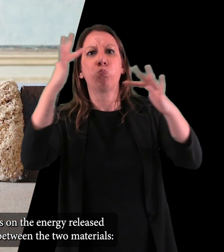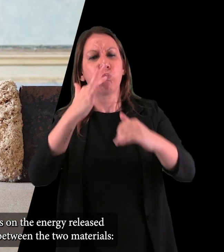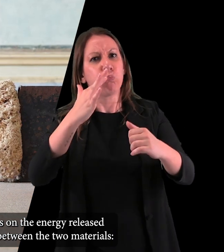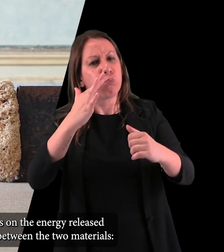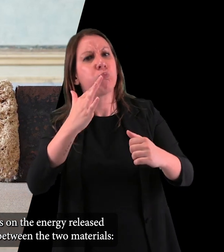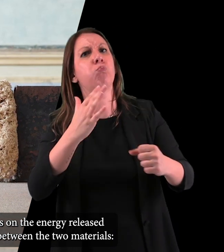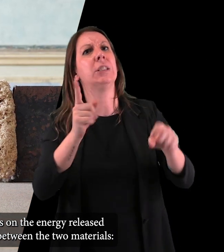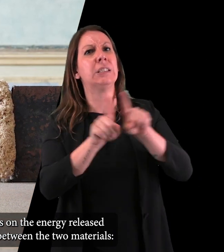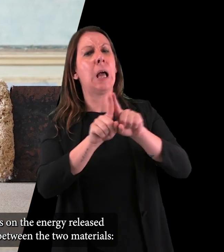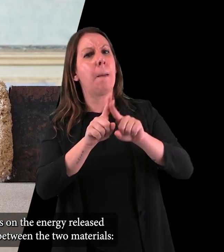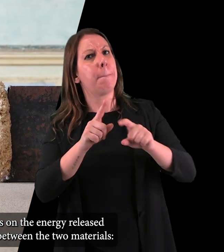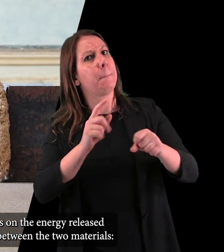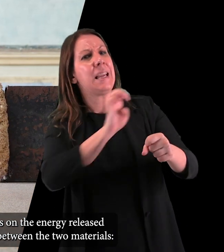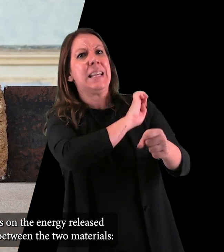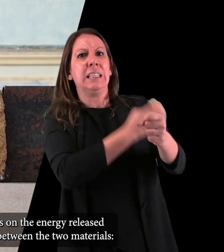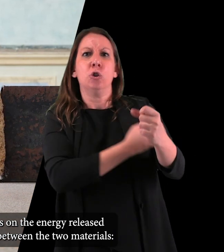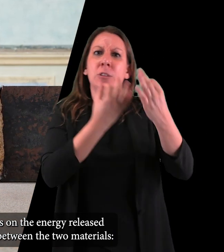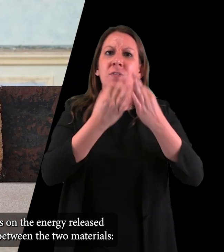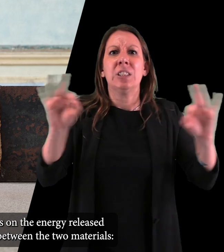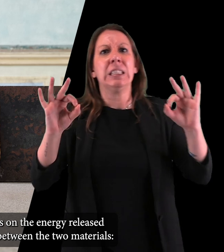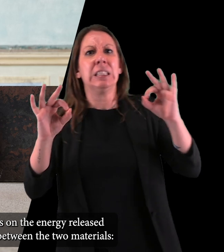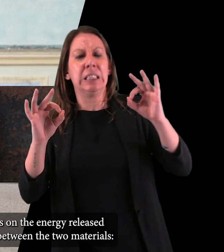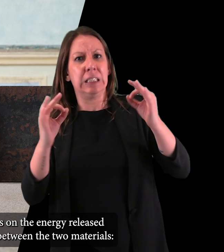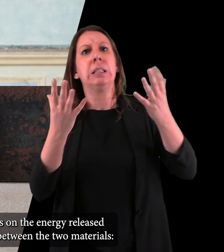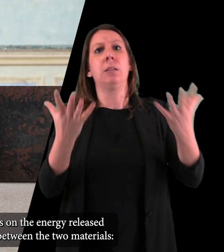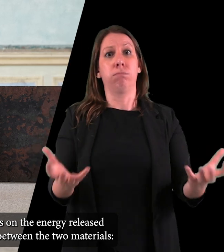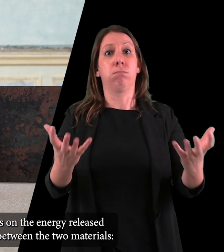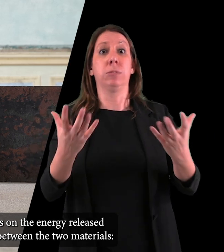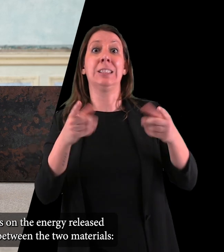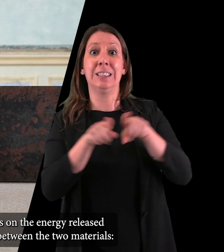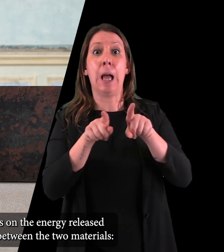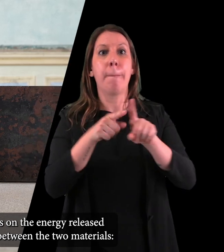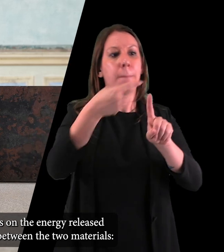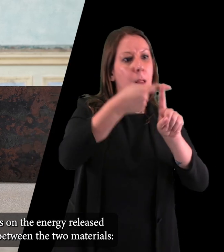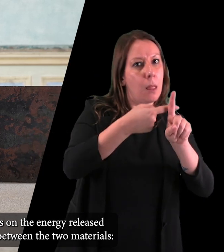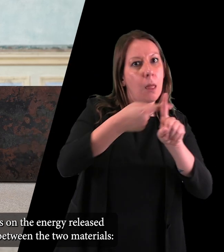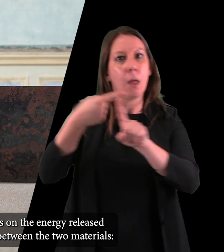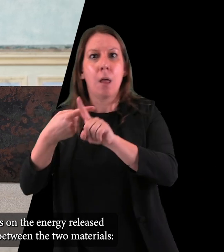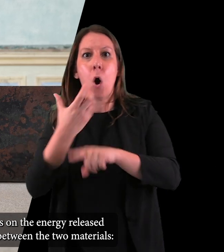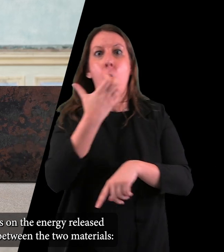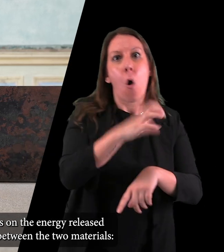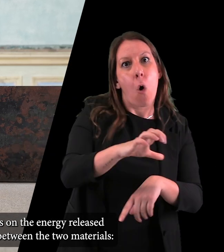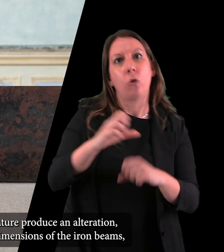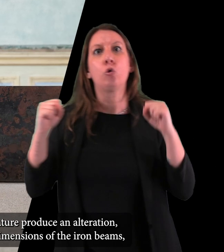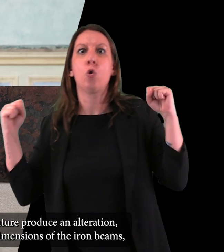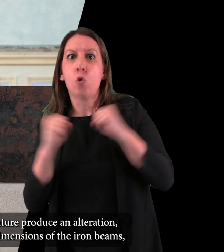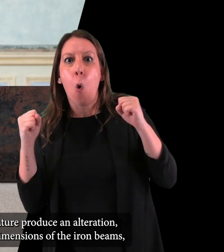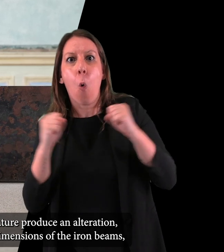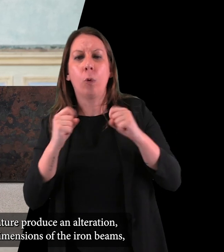The work thrives on the energy released by the encounter between the two materials